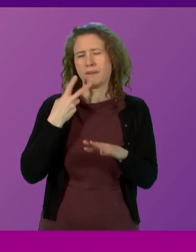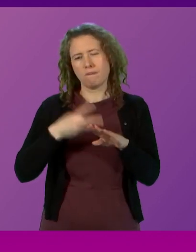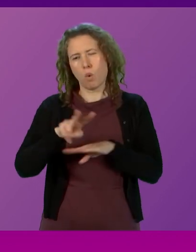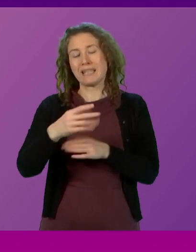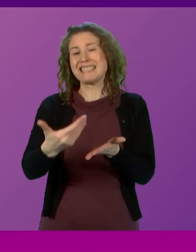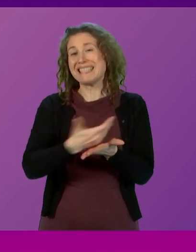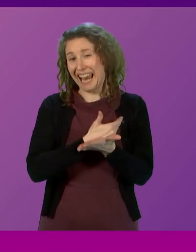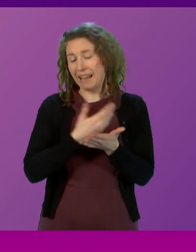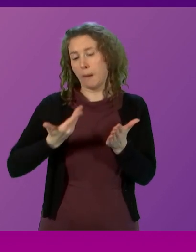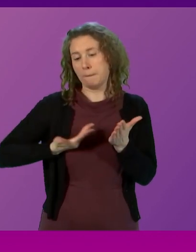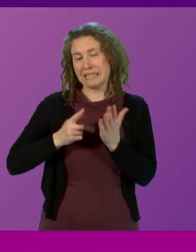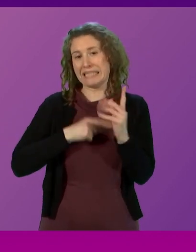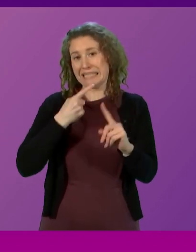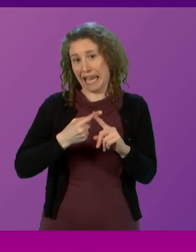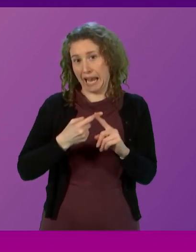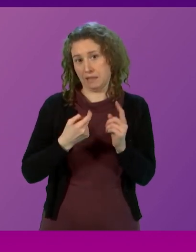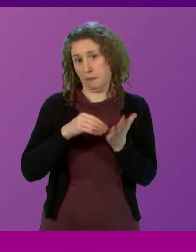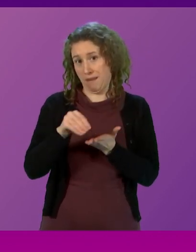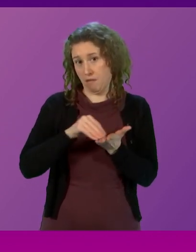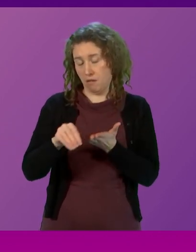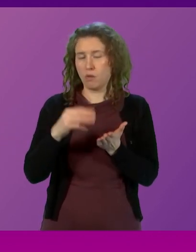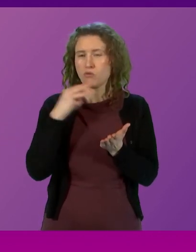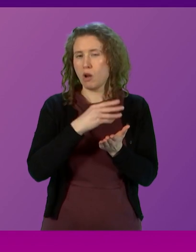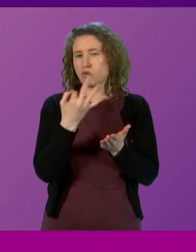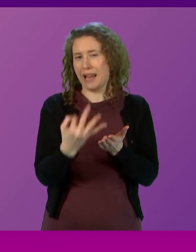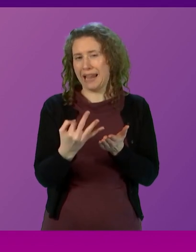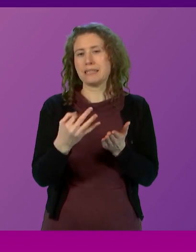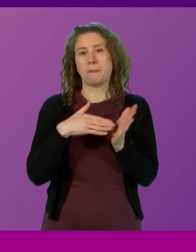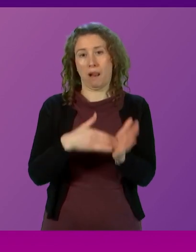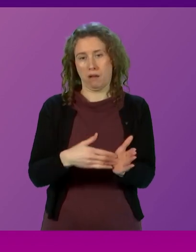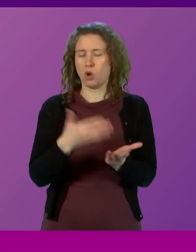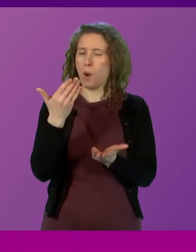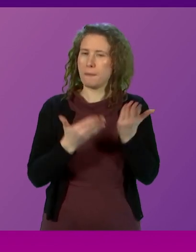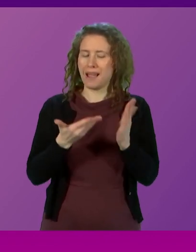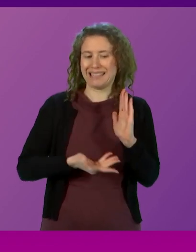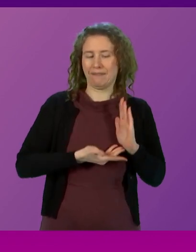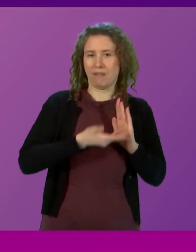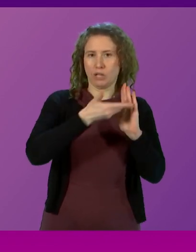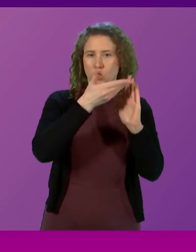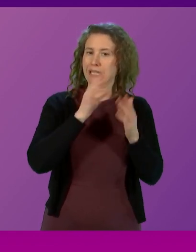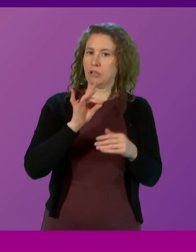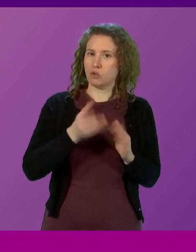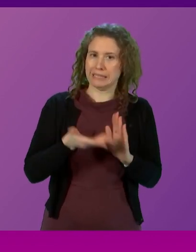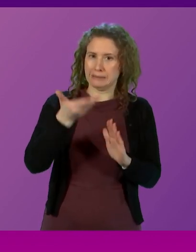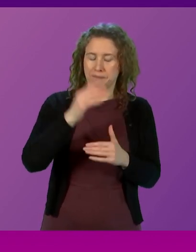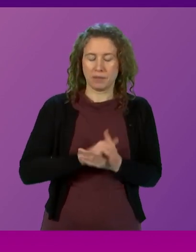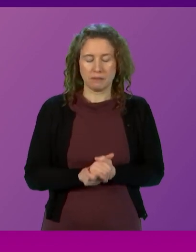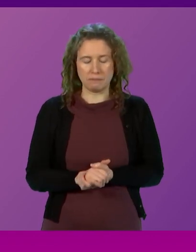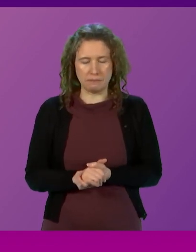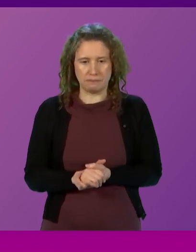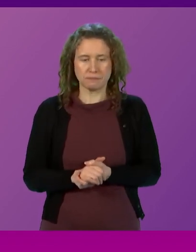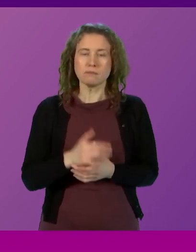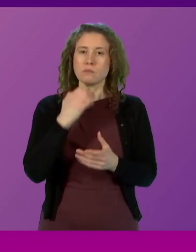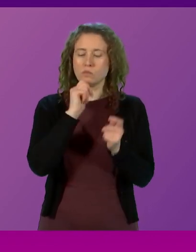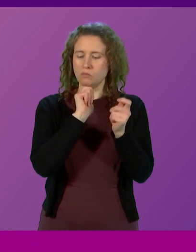save business tax ratepayers £308 million compared to an inflationary increase. We will